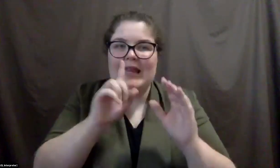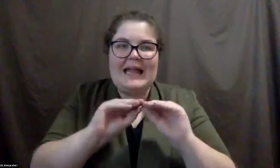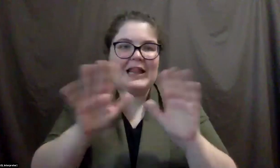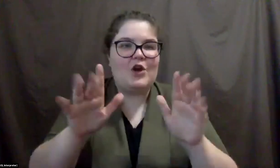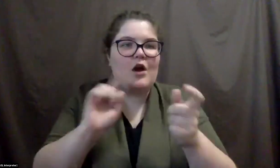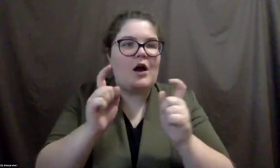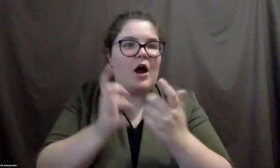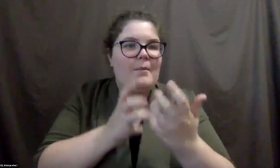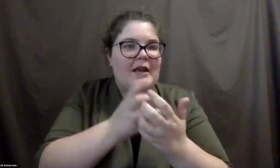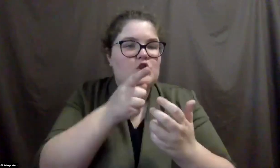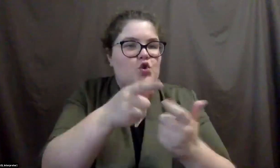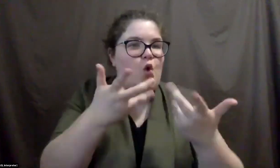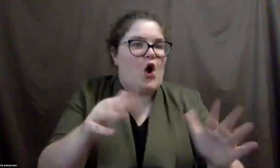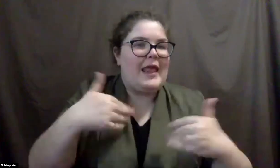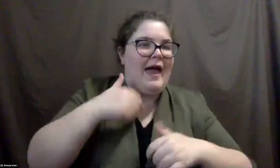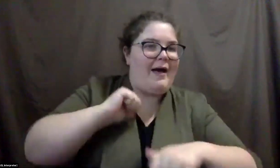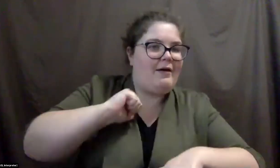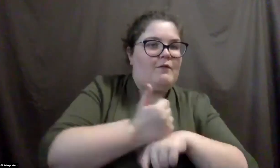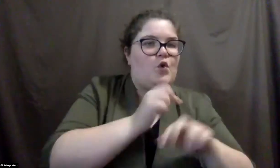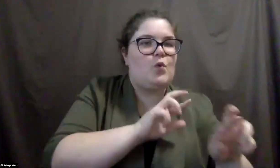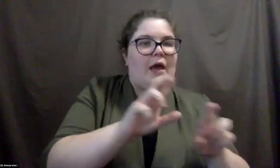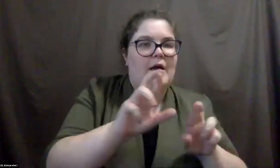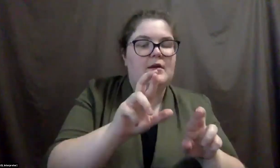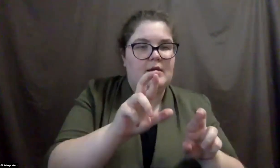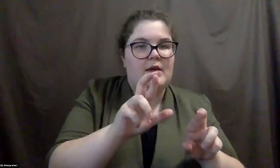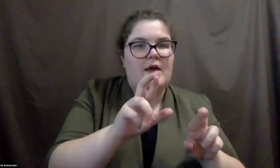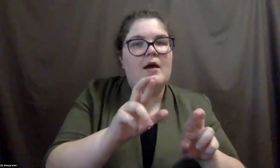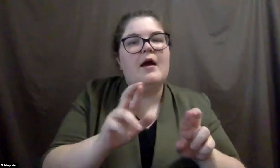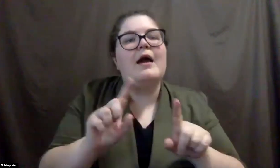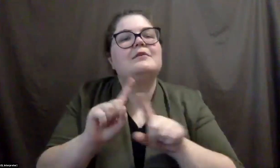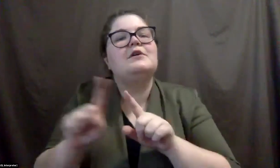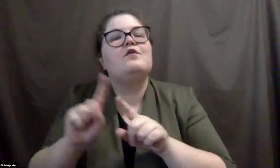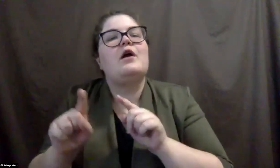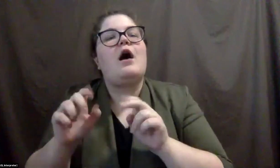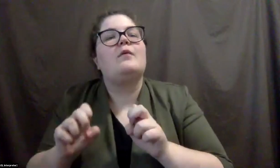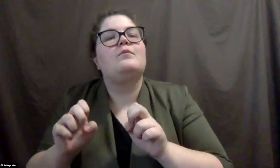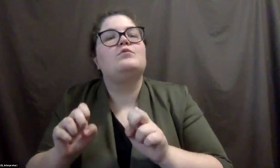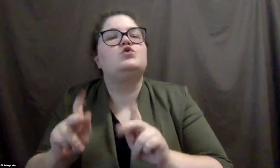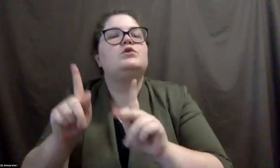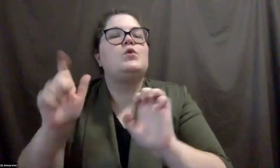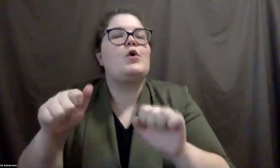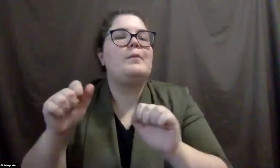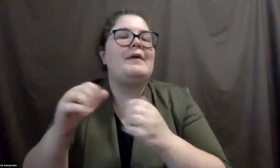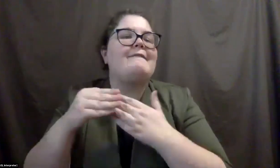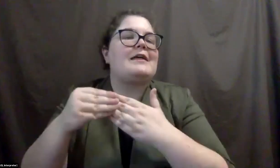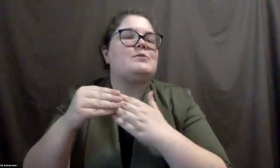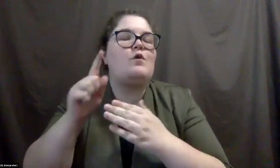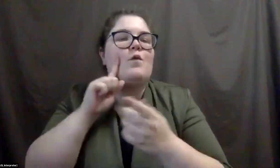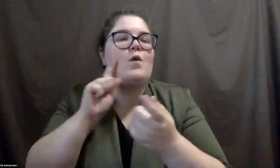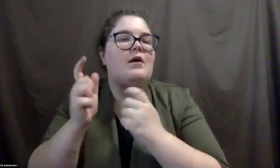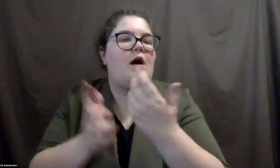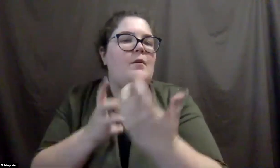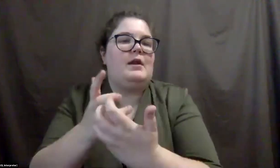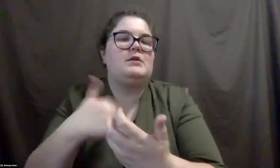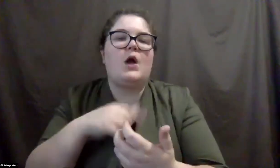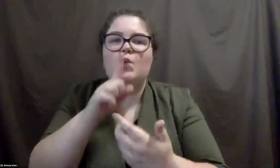you already have in place. And, uh, opportunities where you can be flexible and, uh, So I'd like to really